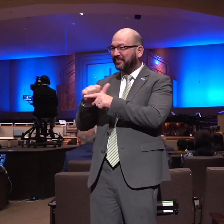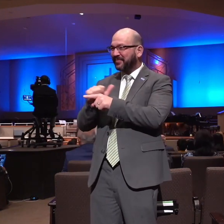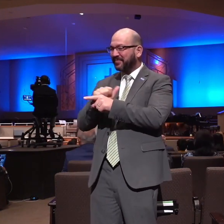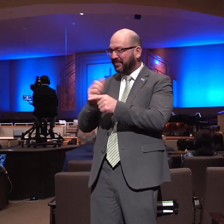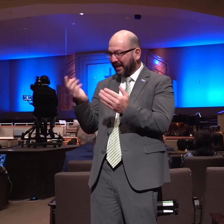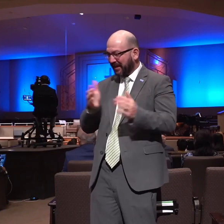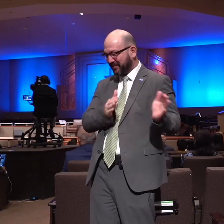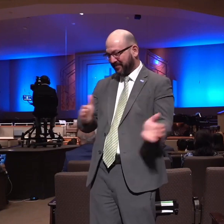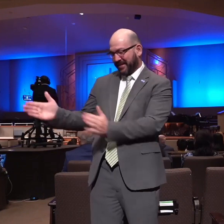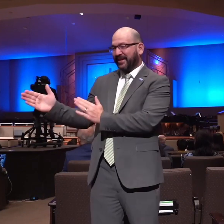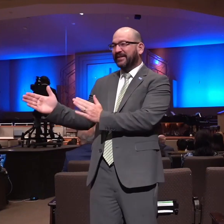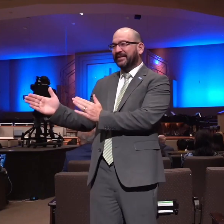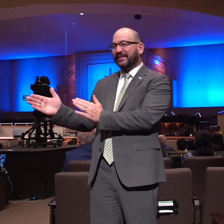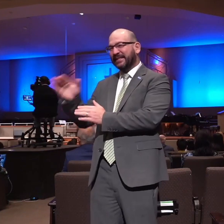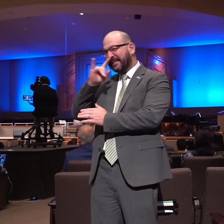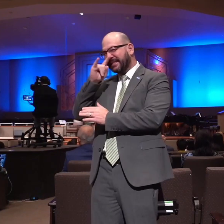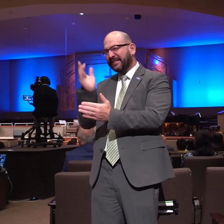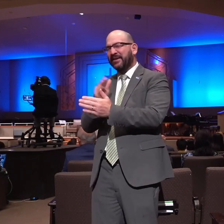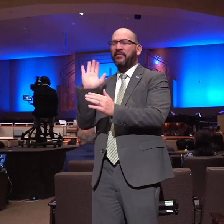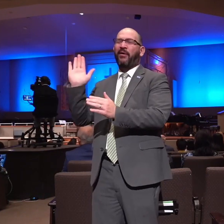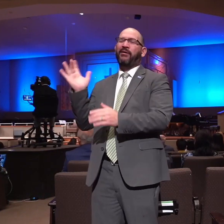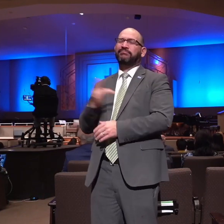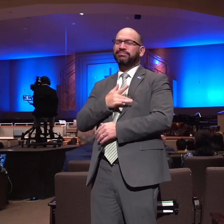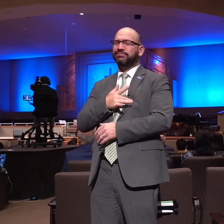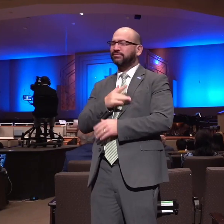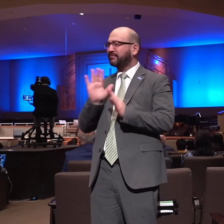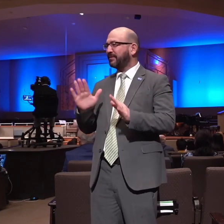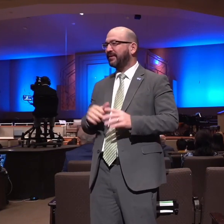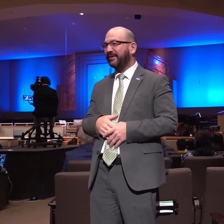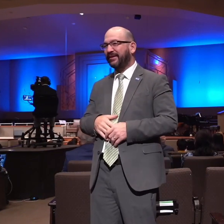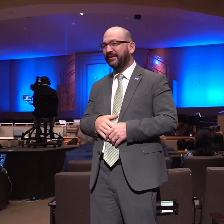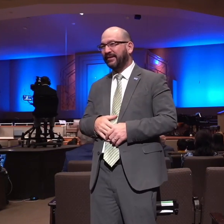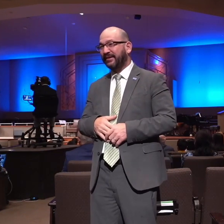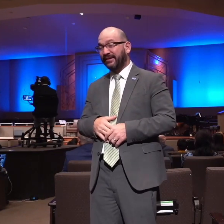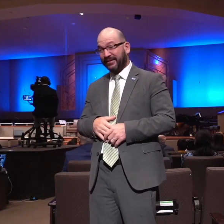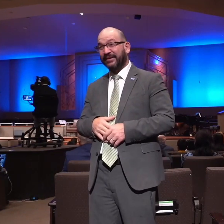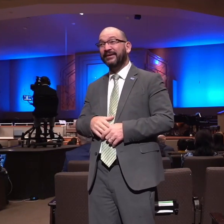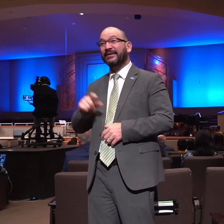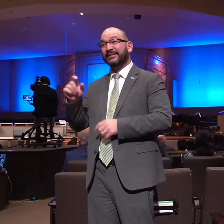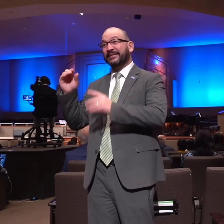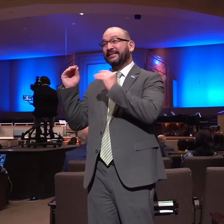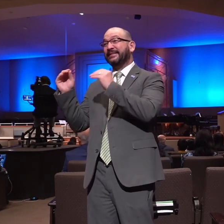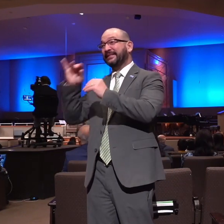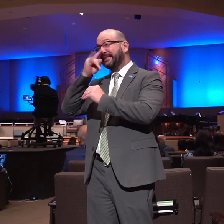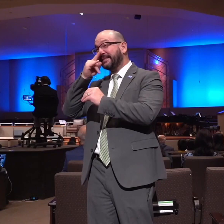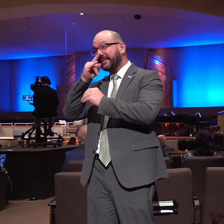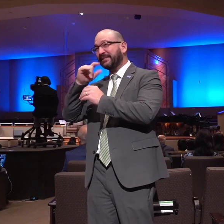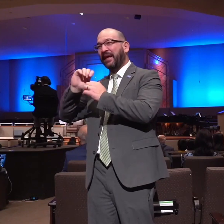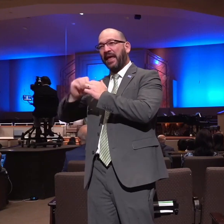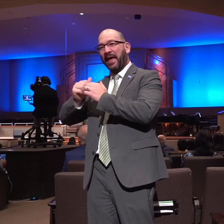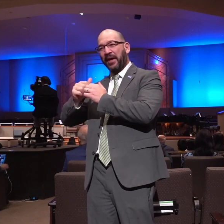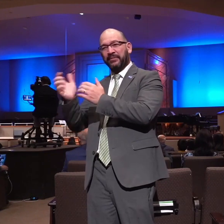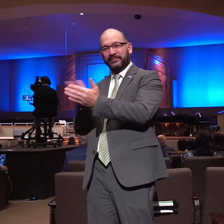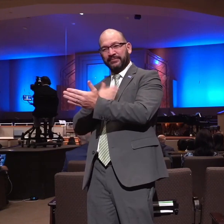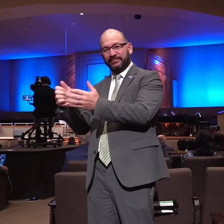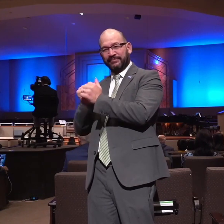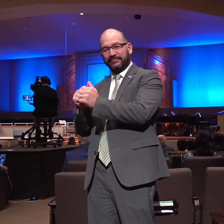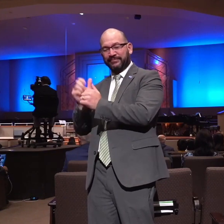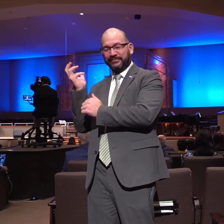enjoy the children's choir tonight what a tremendous that didn't just happen somebody had to spend some time with those young people and thank